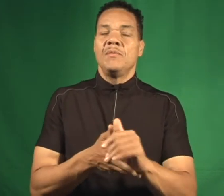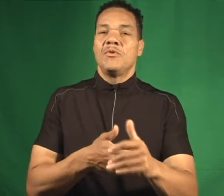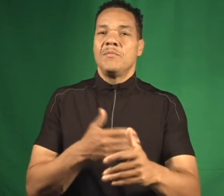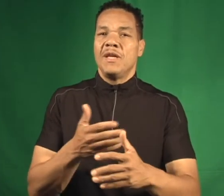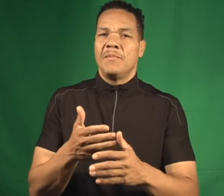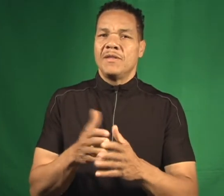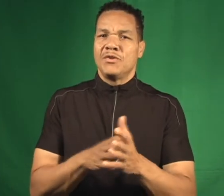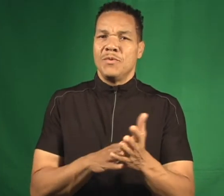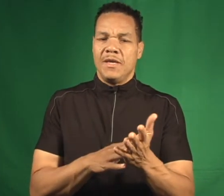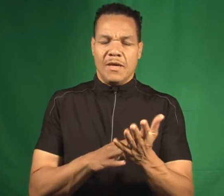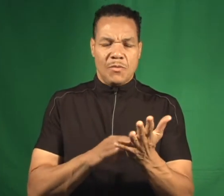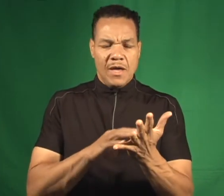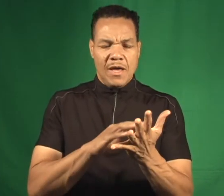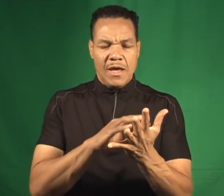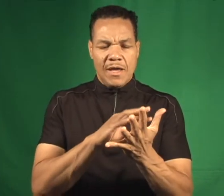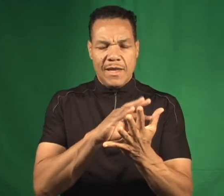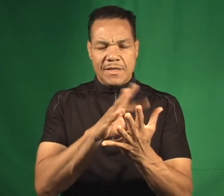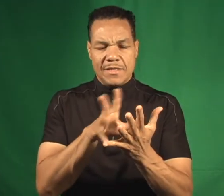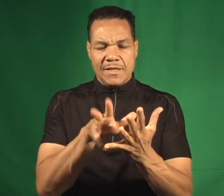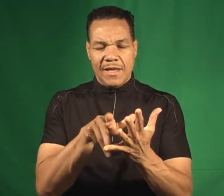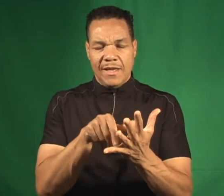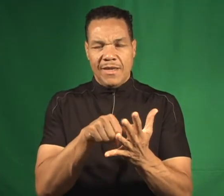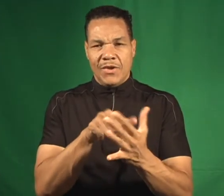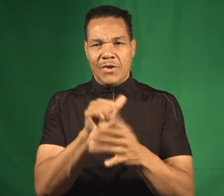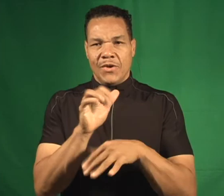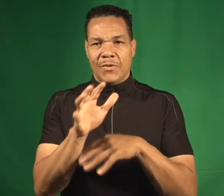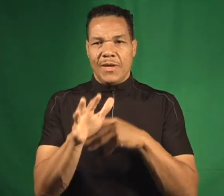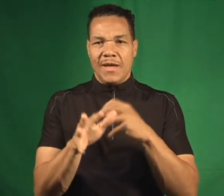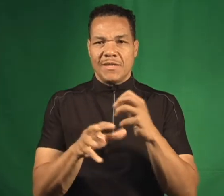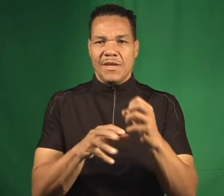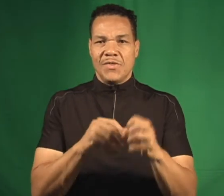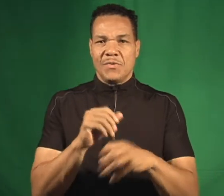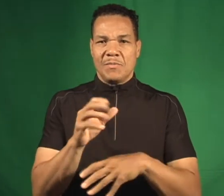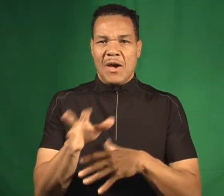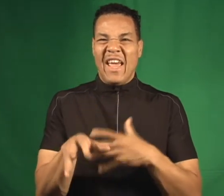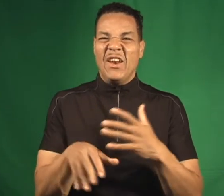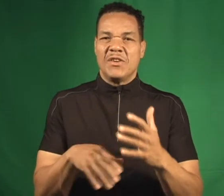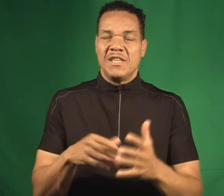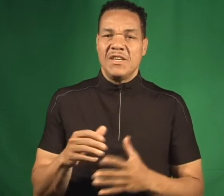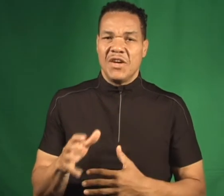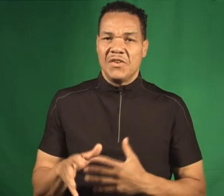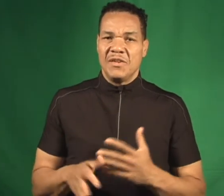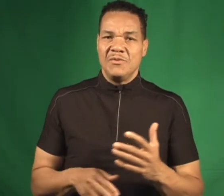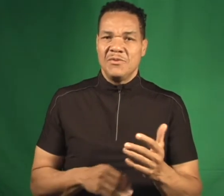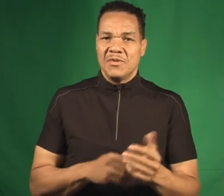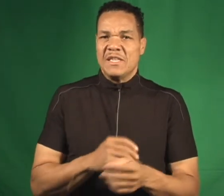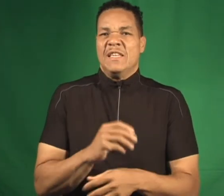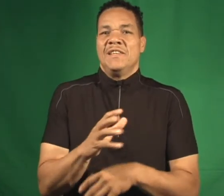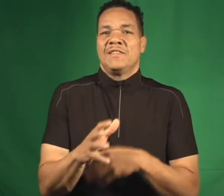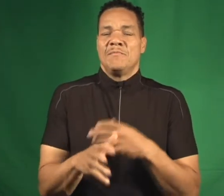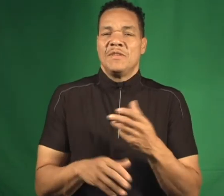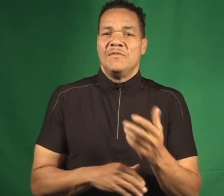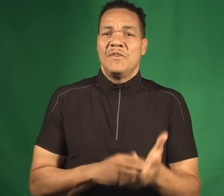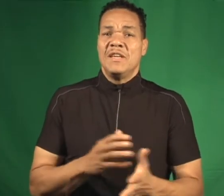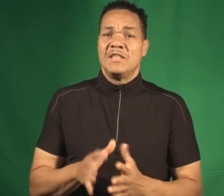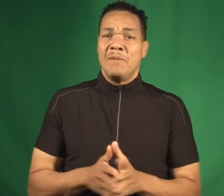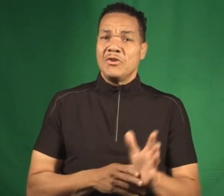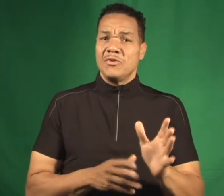bit more update about this weekend. Well, let's see. We got together with about eight or ten other losers and did something fun and special.